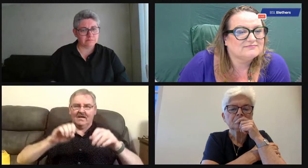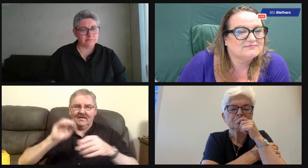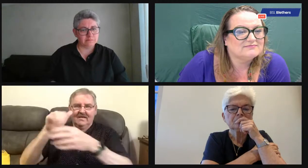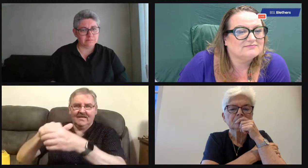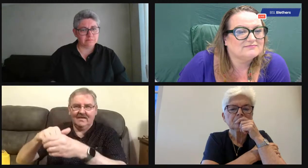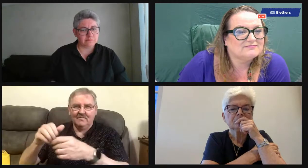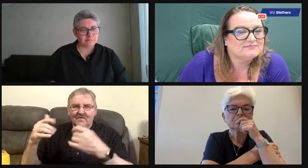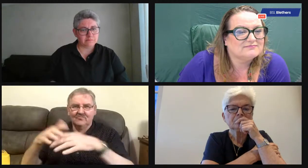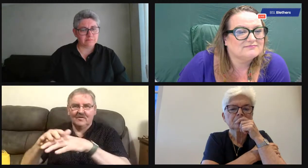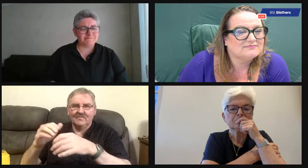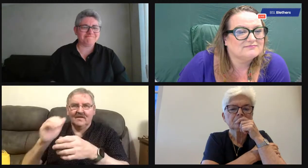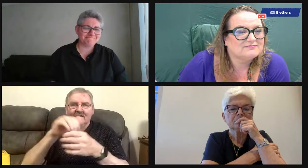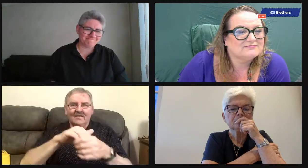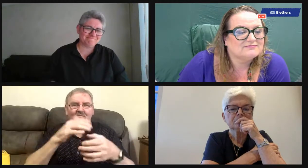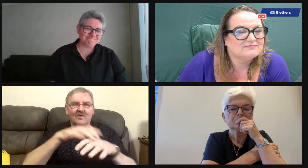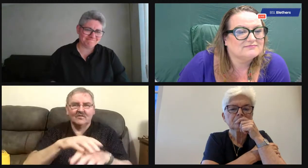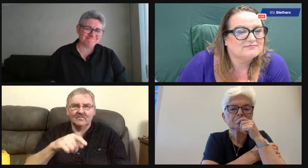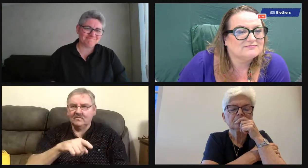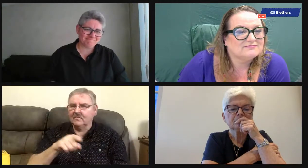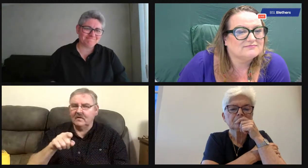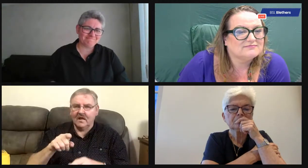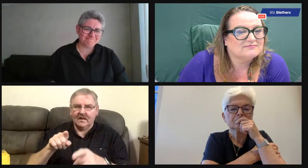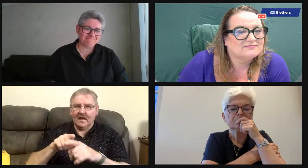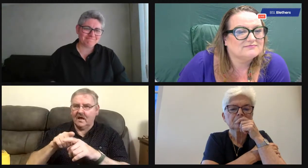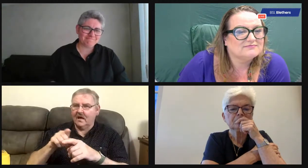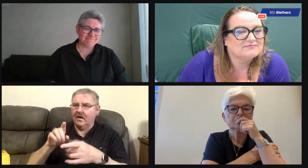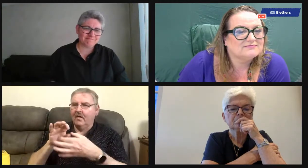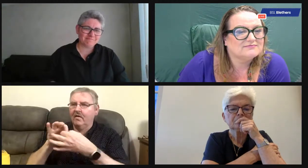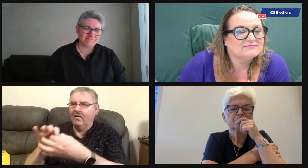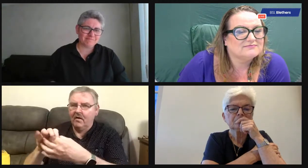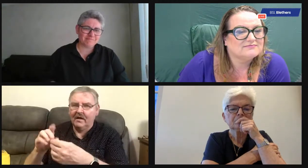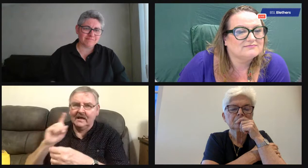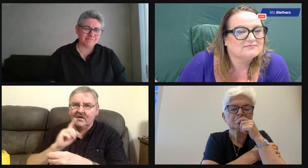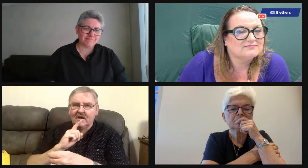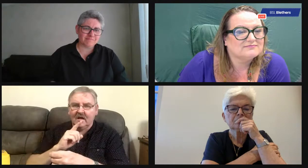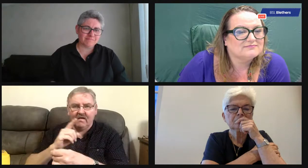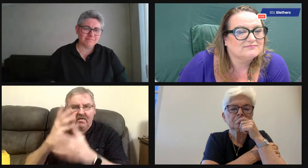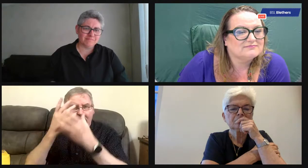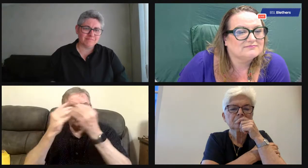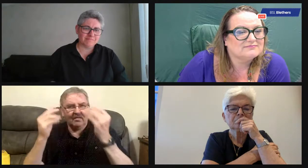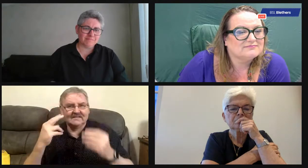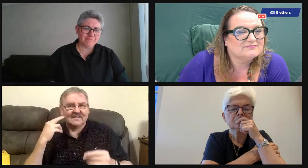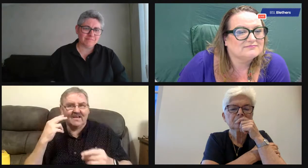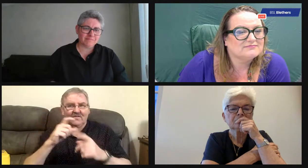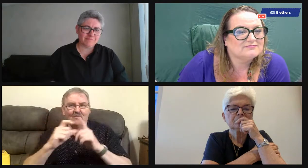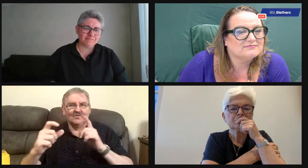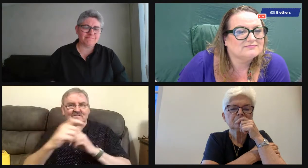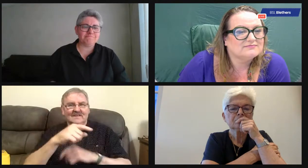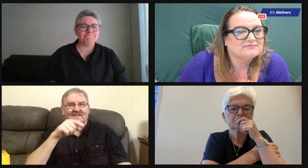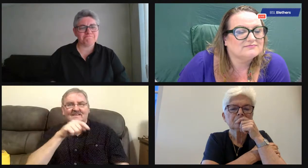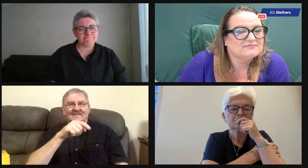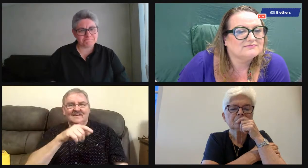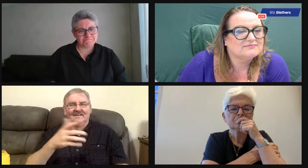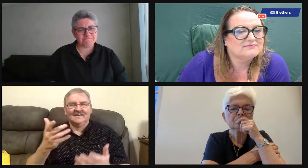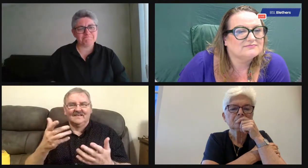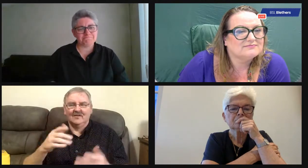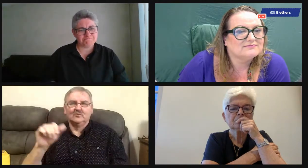And when they leave school, they end up going in the mainstream school, the secondary school. And it's almost